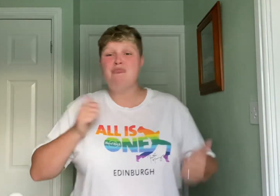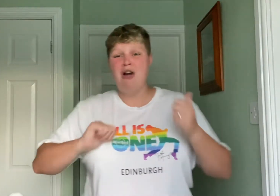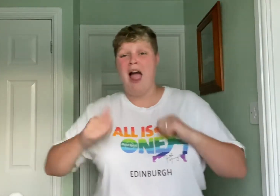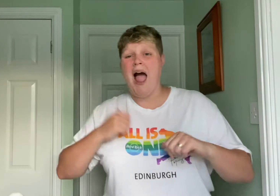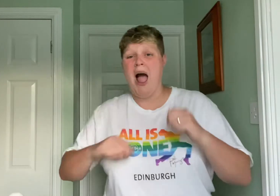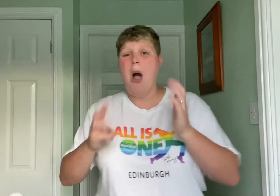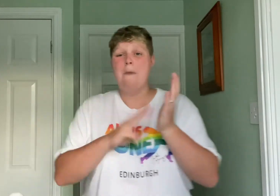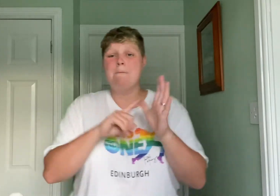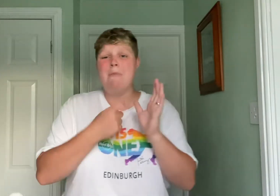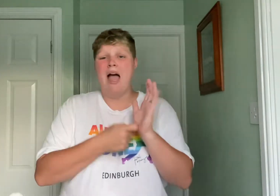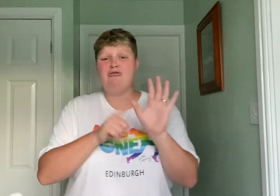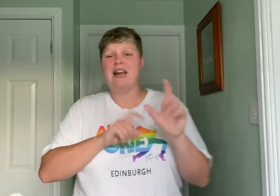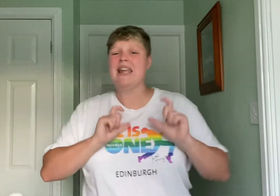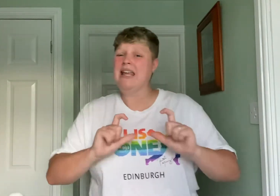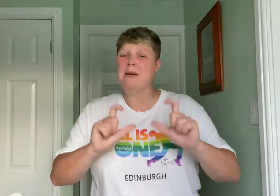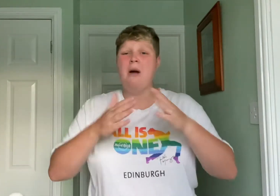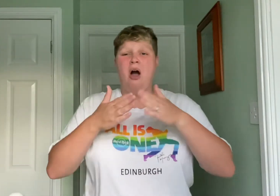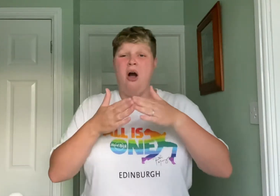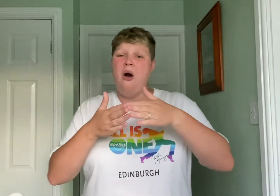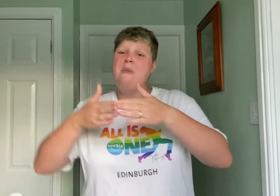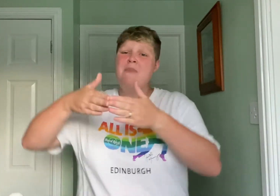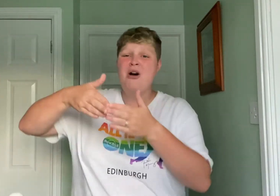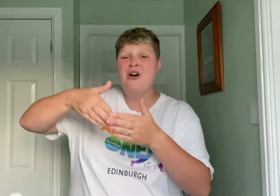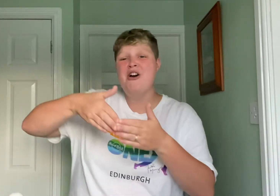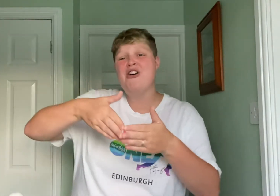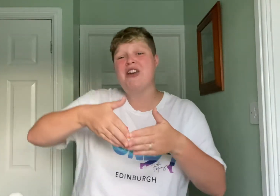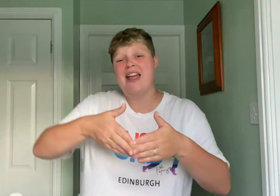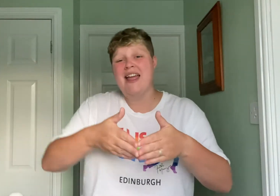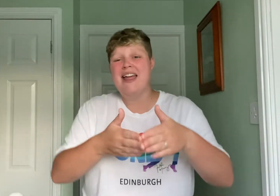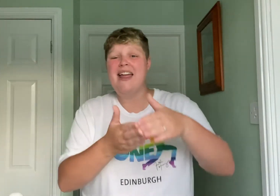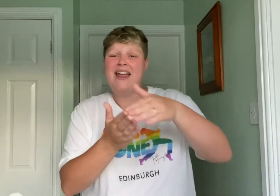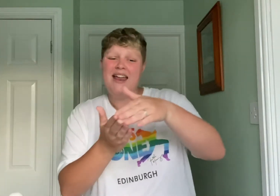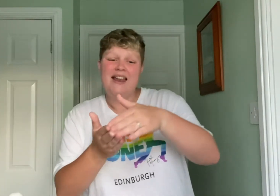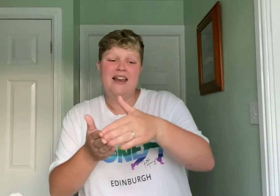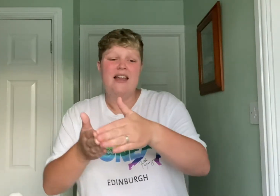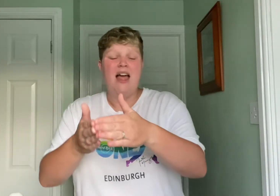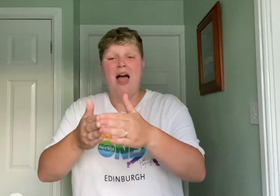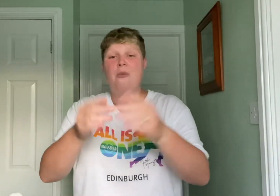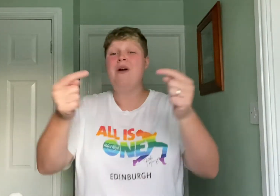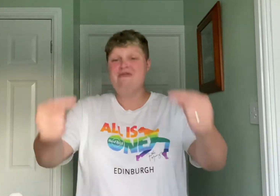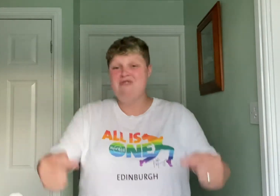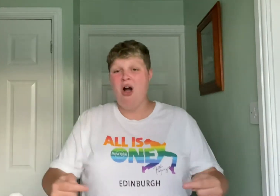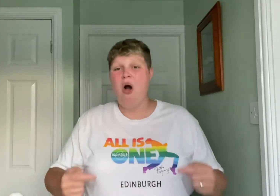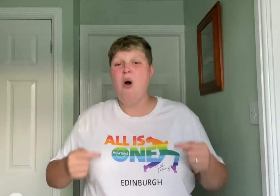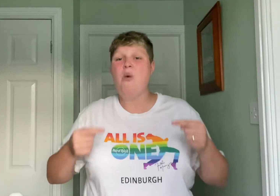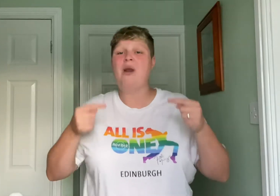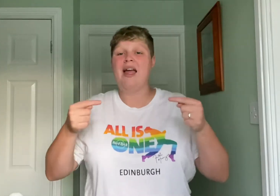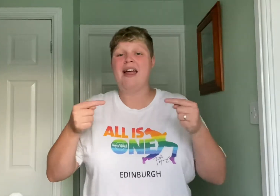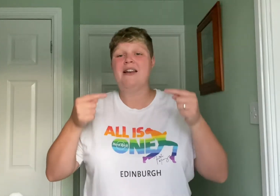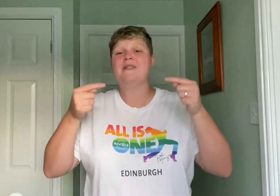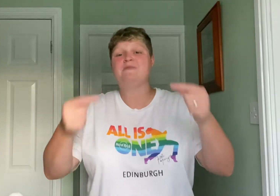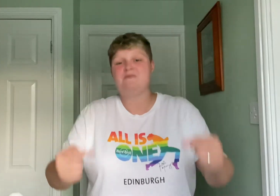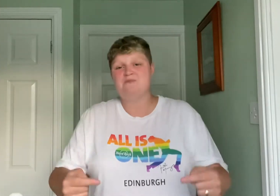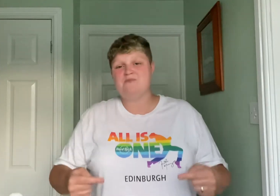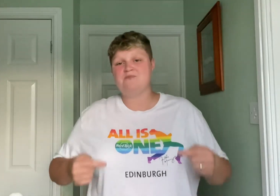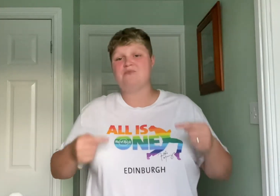proud Mary, keep on burning, and we're rolling, rolling,